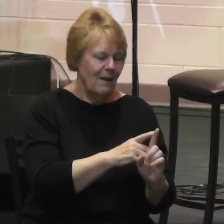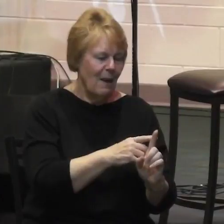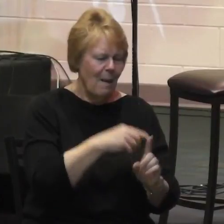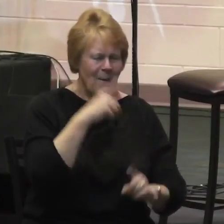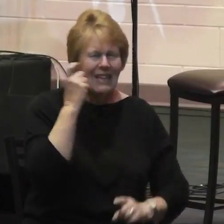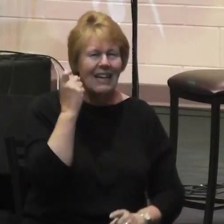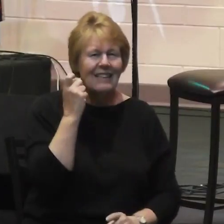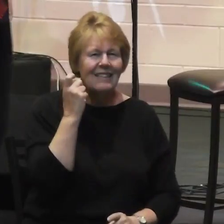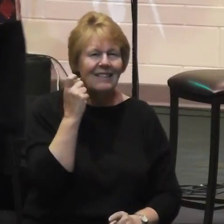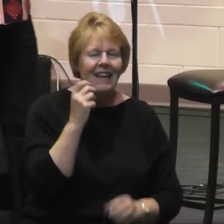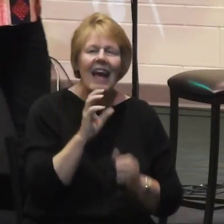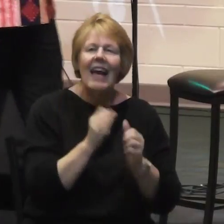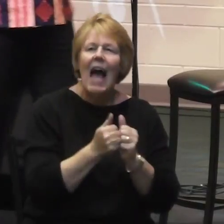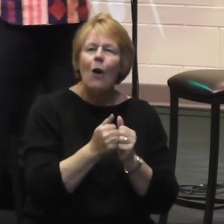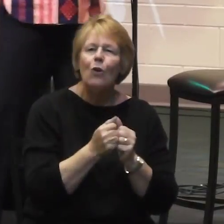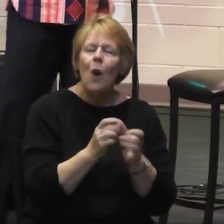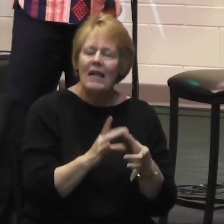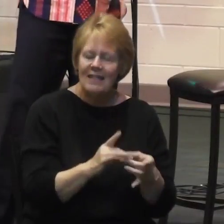how would I put it?